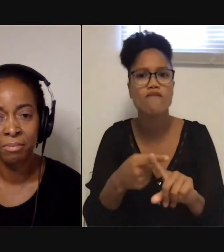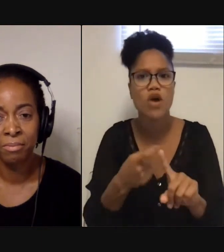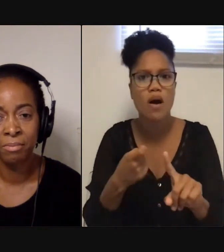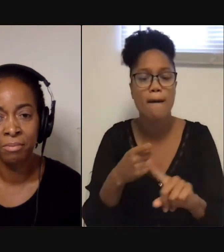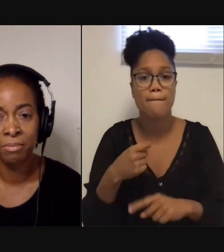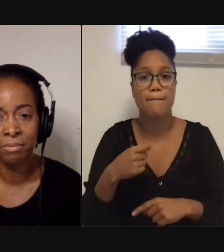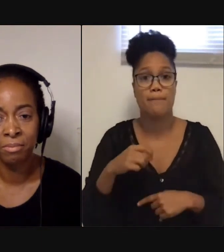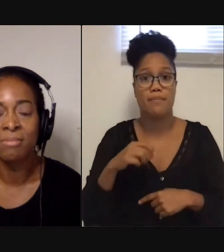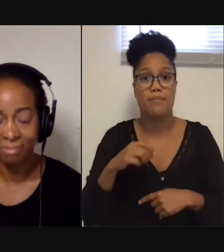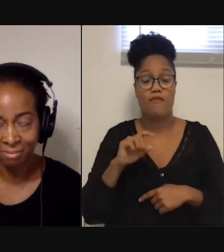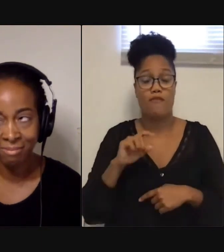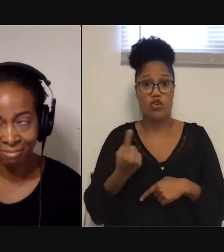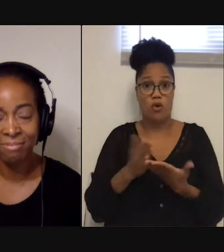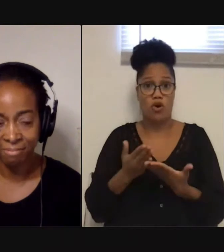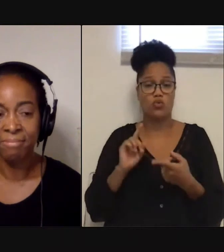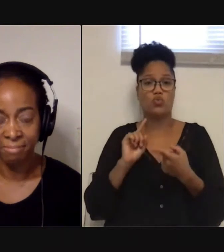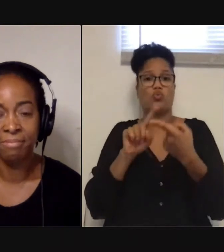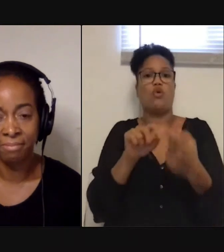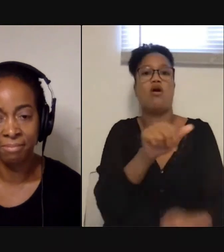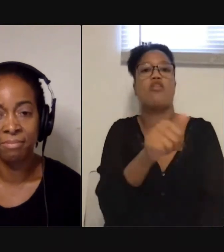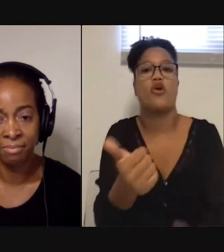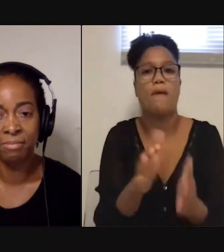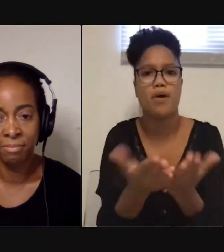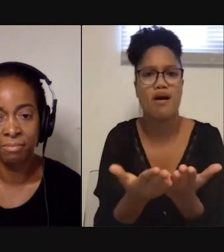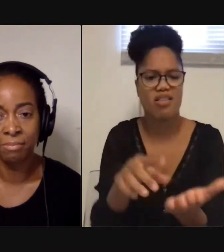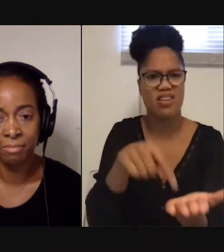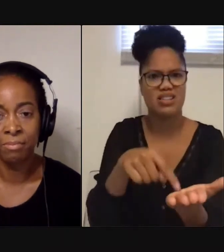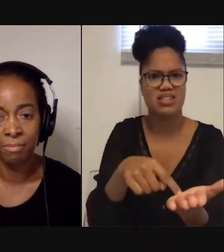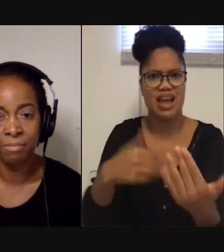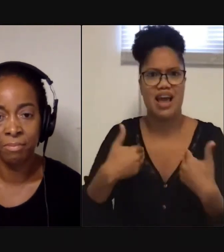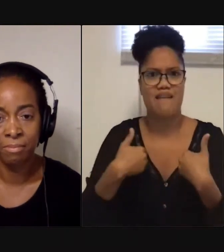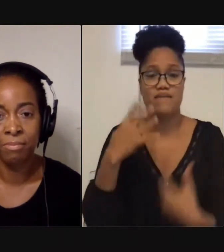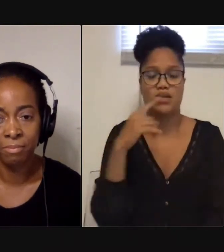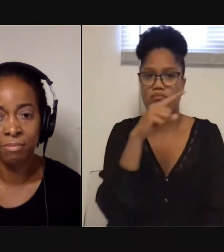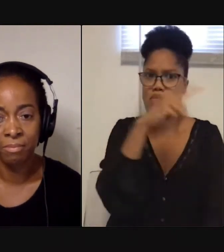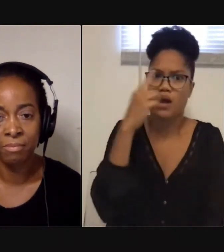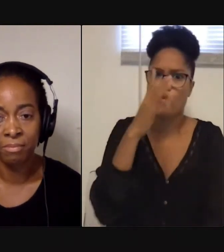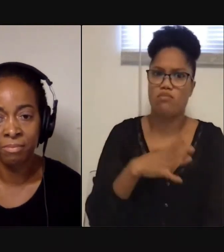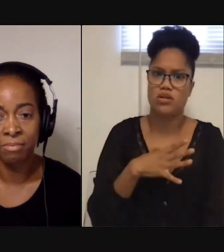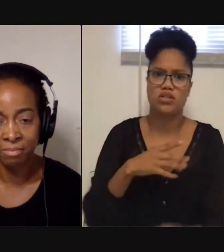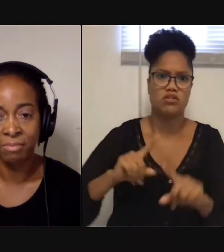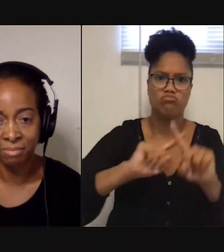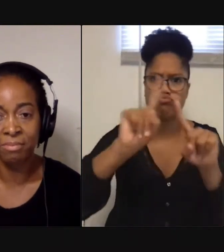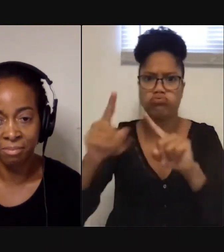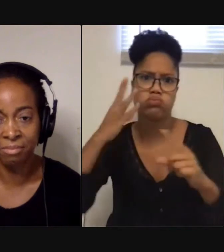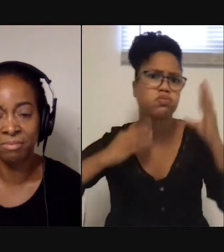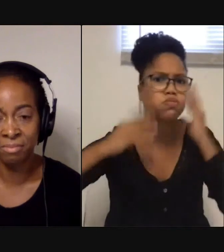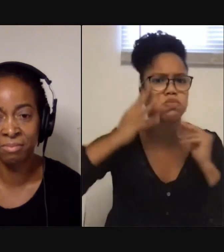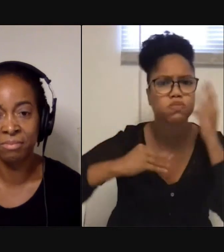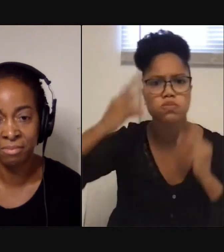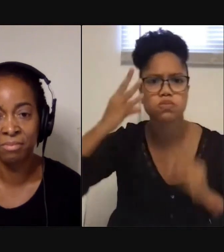was, you know, Mary Lou Williams really stood out in that way. And then in this one, there's like this fantastical black woman who goes through all these dimensions, you know what mean? And